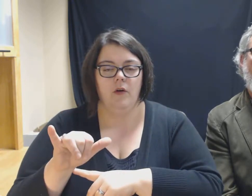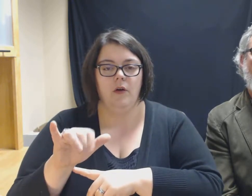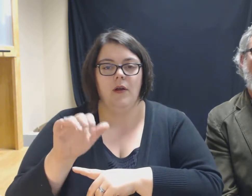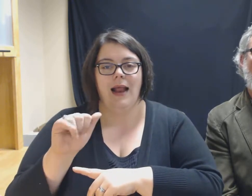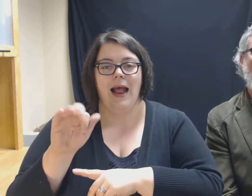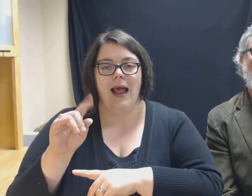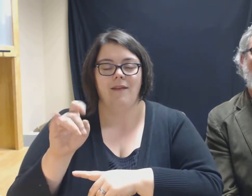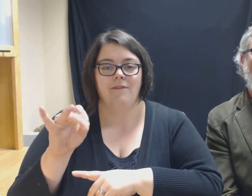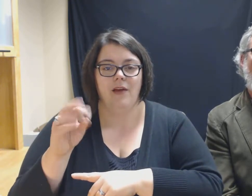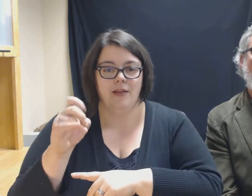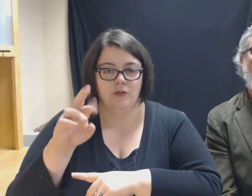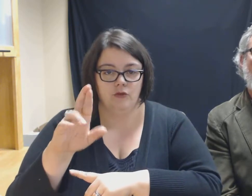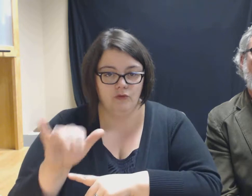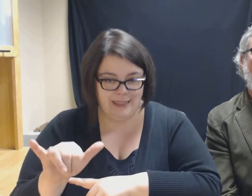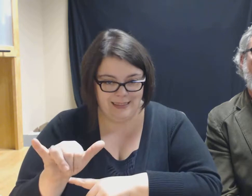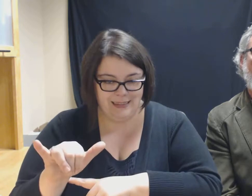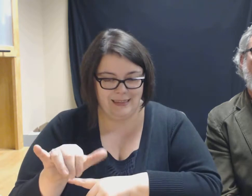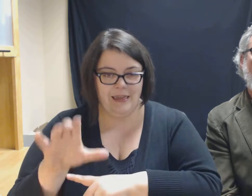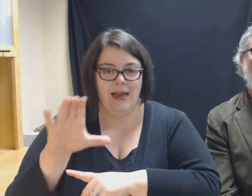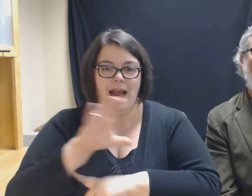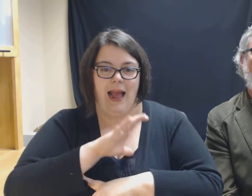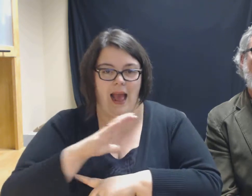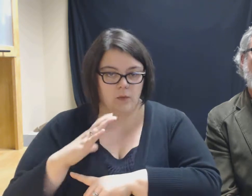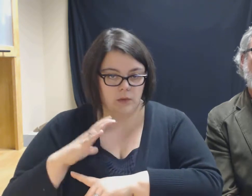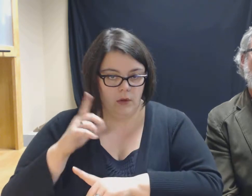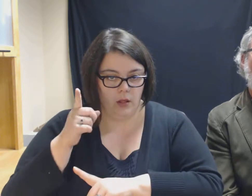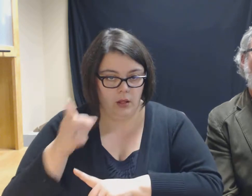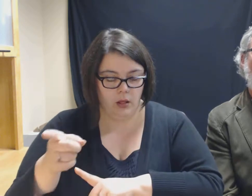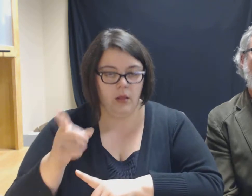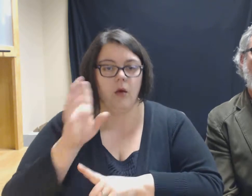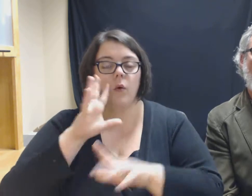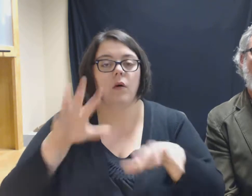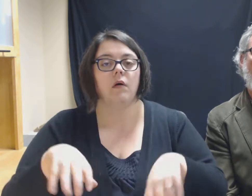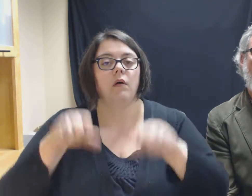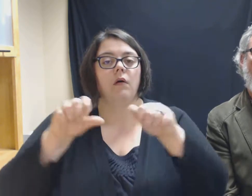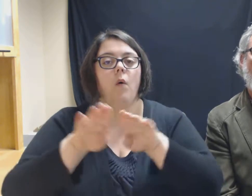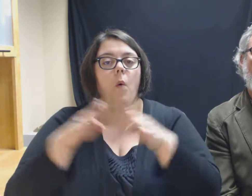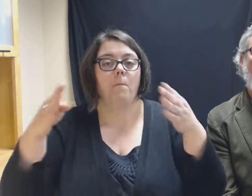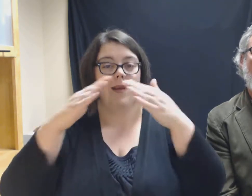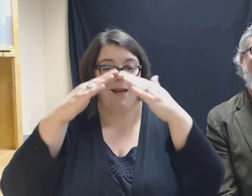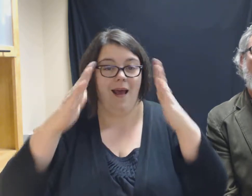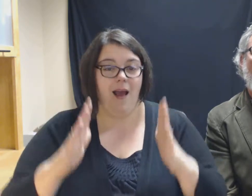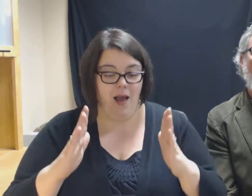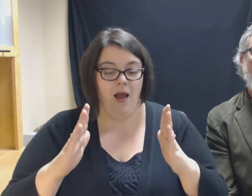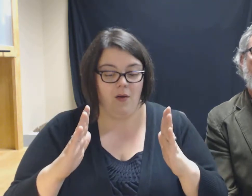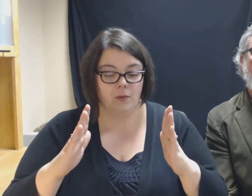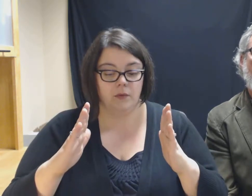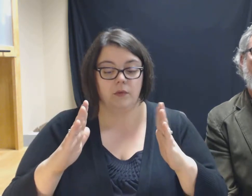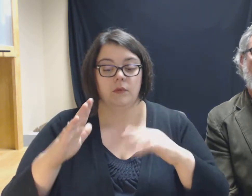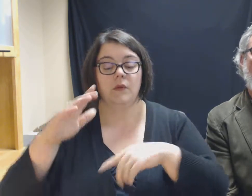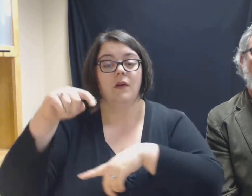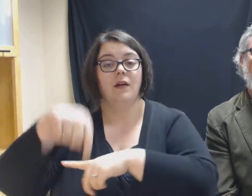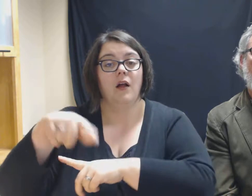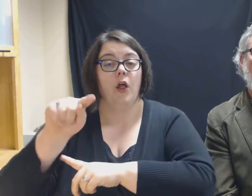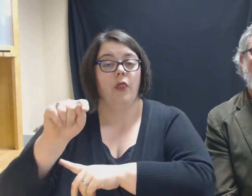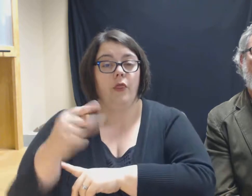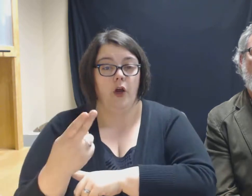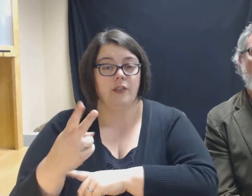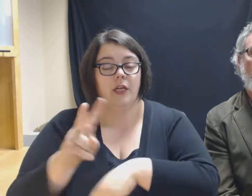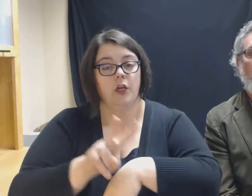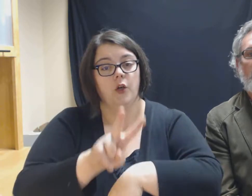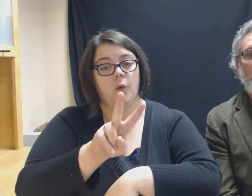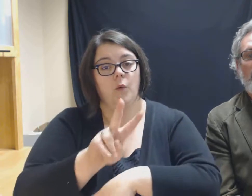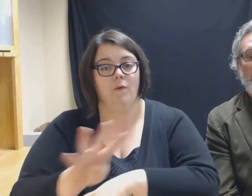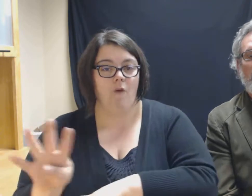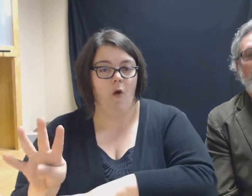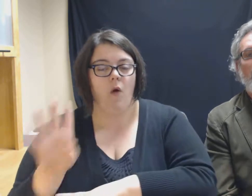at 1881 Worcester Road and interpreters are confirmed for that. There's going to be music